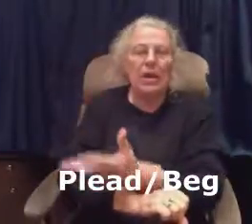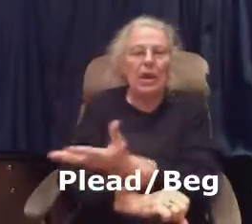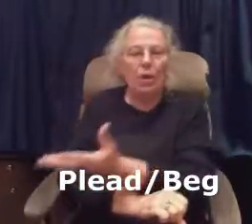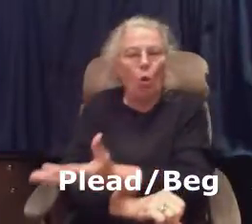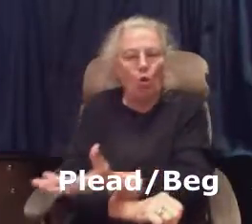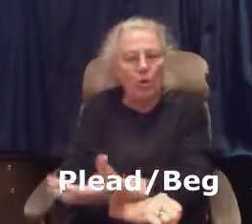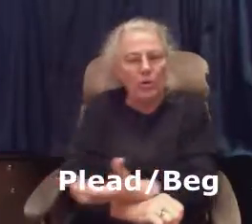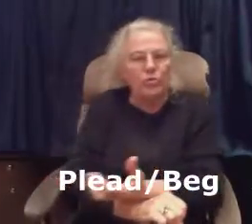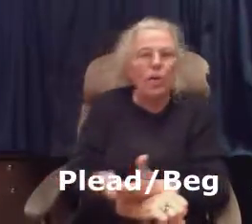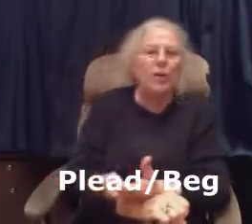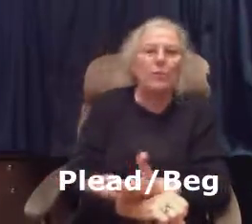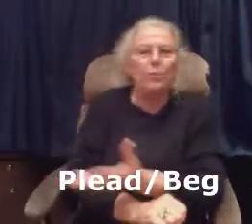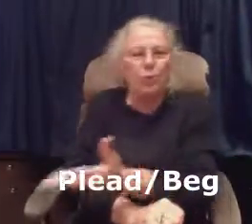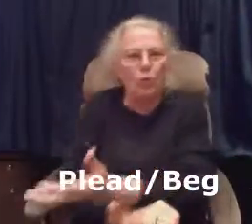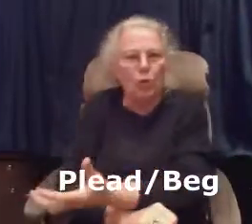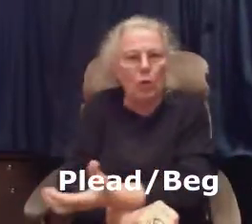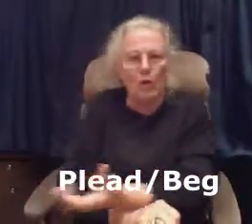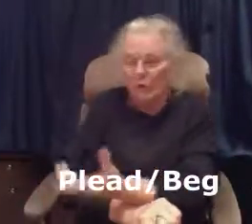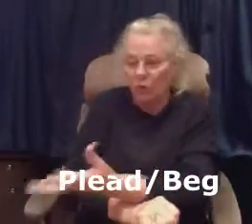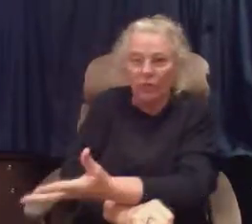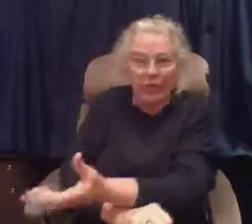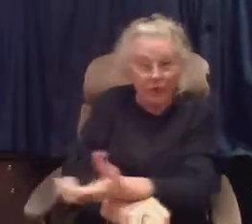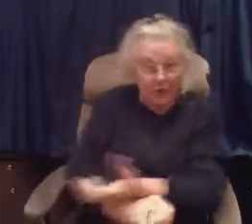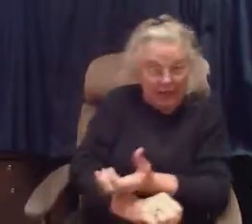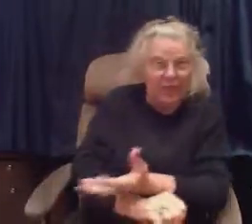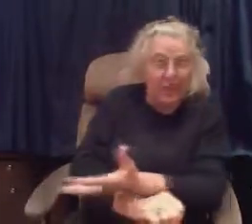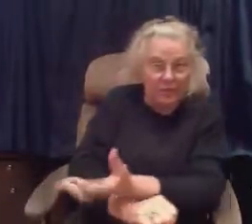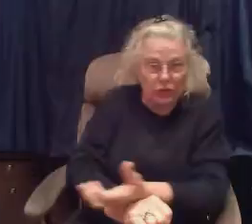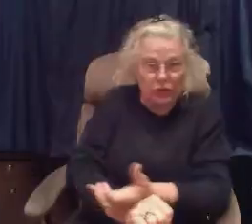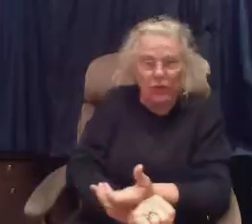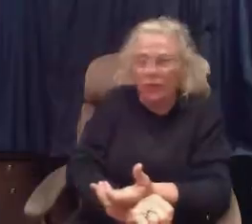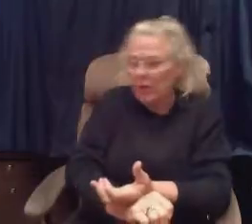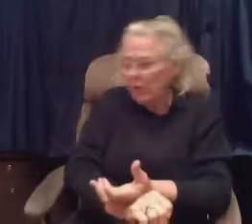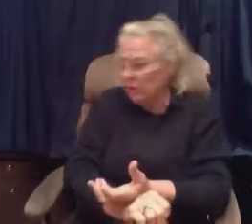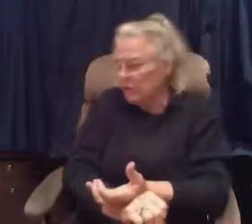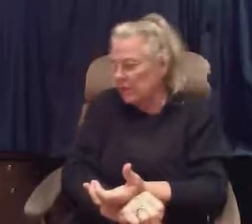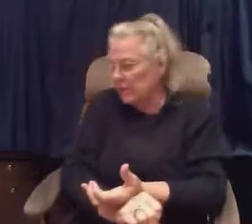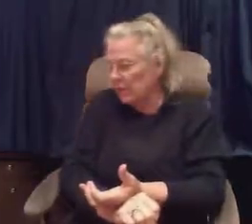hand over it trying to pull what is over there into yourself.